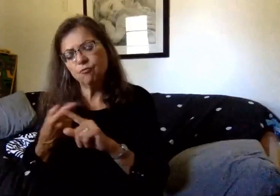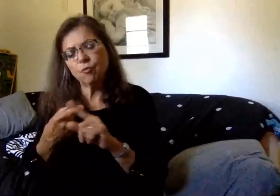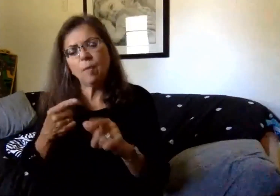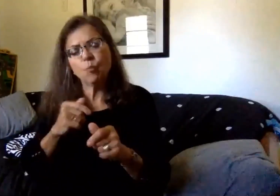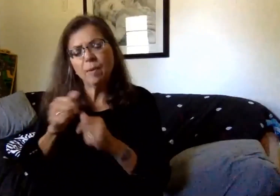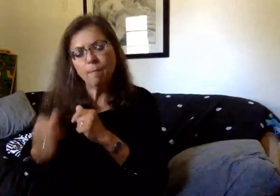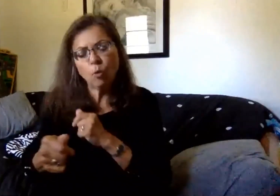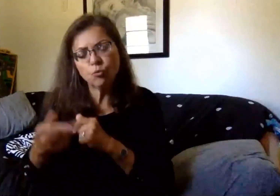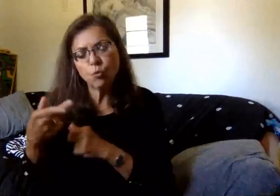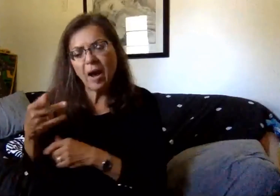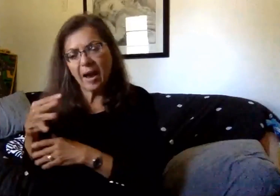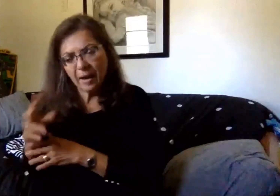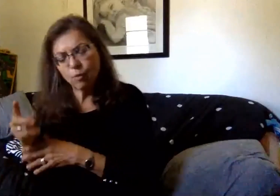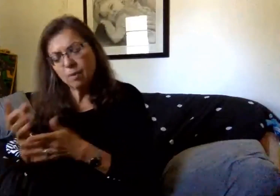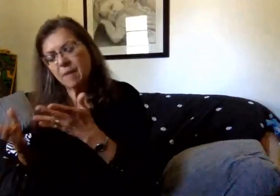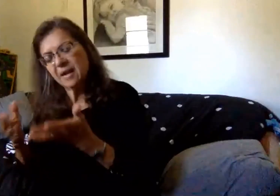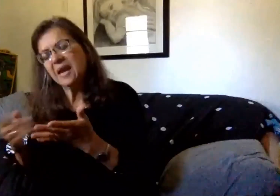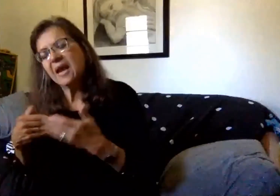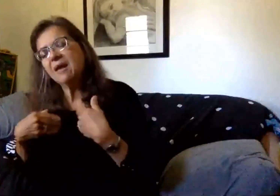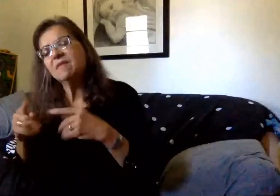hybrid that you may have a different teacher.